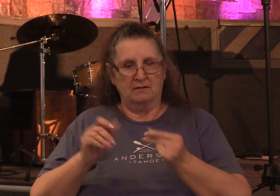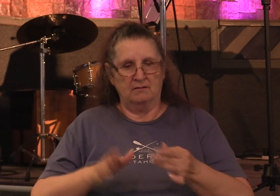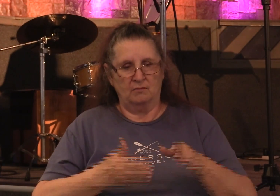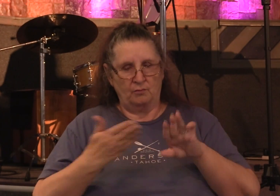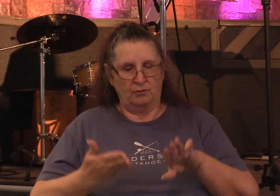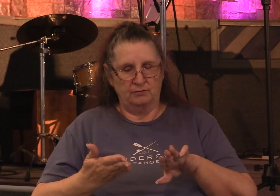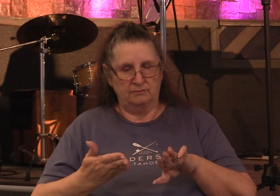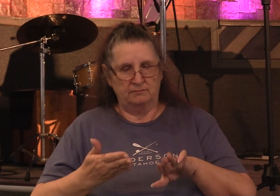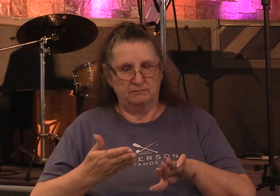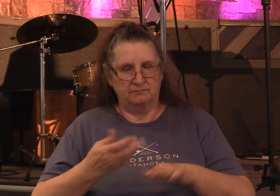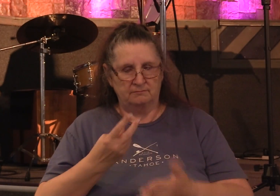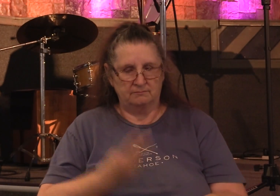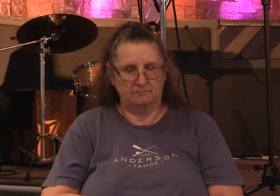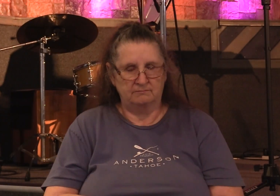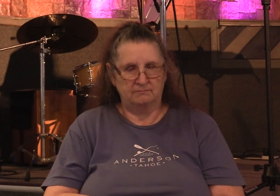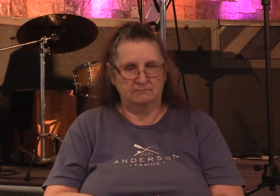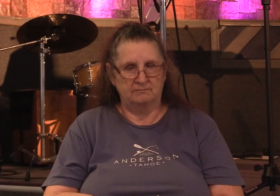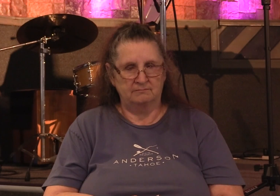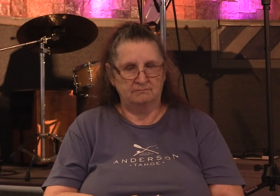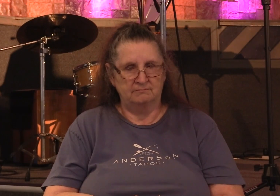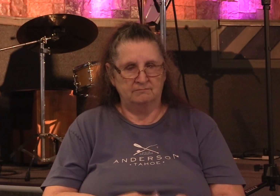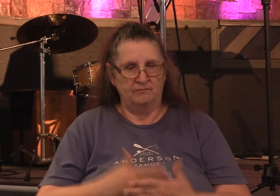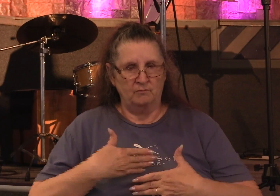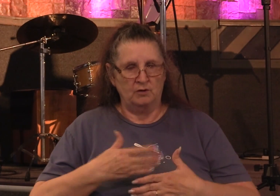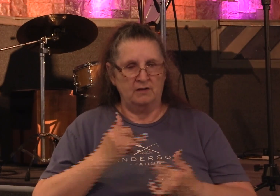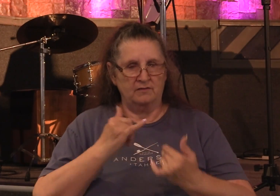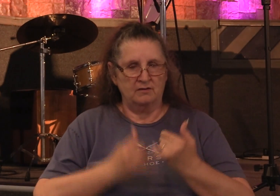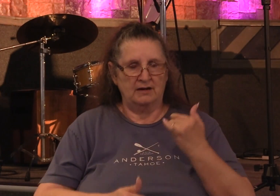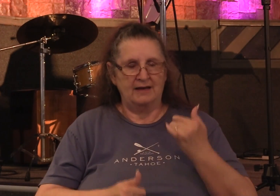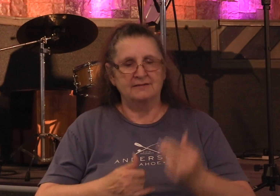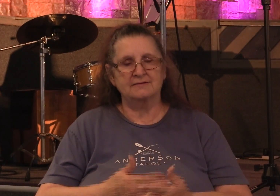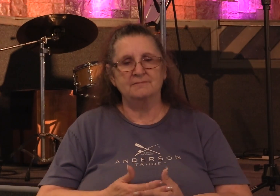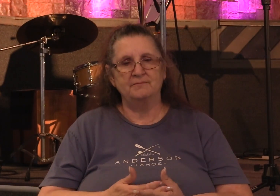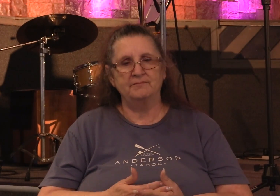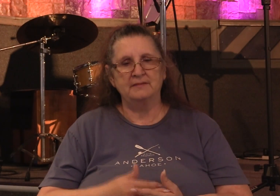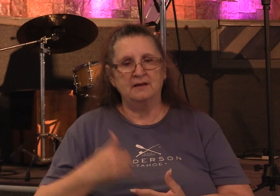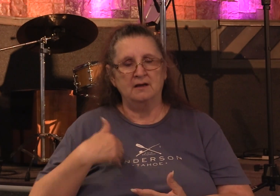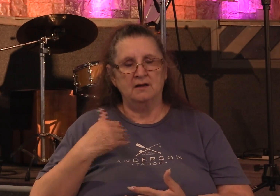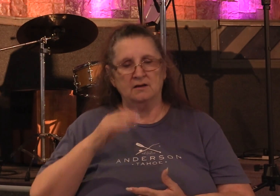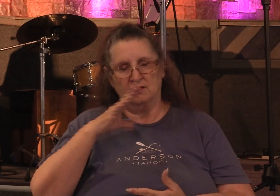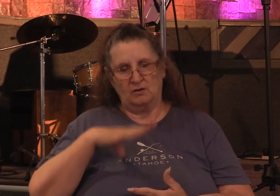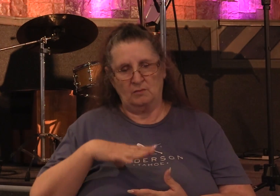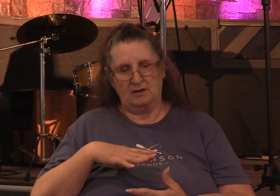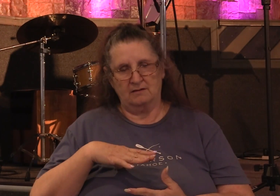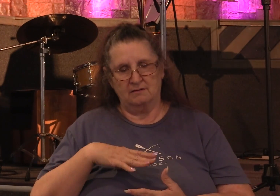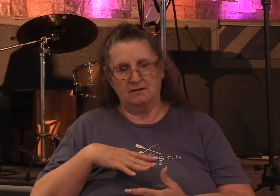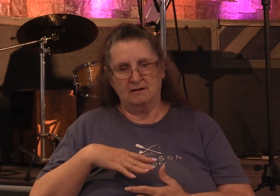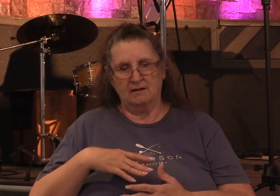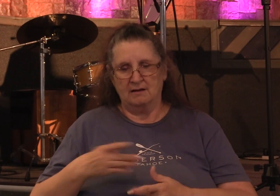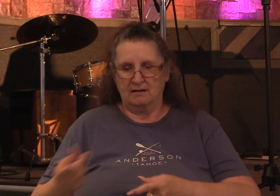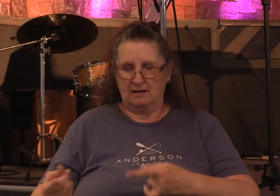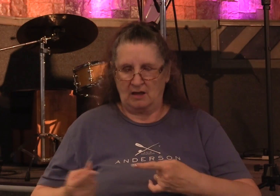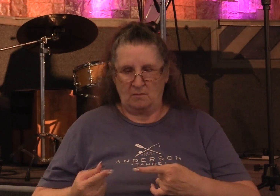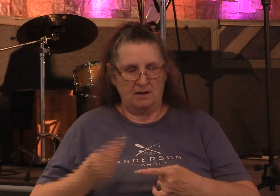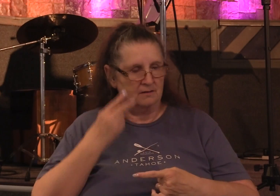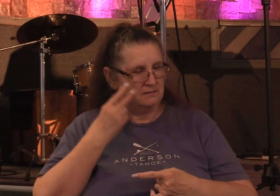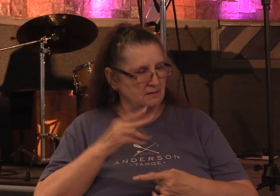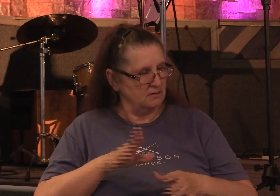at his feet and breathed their last and the young men came in and found her dead and carrying her out